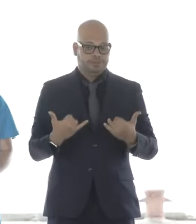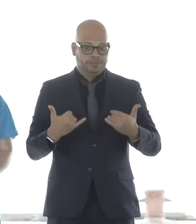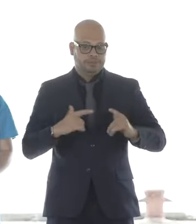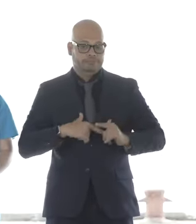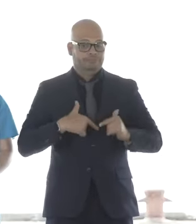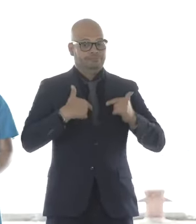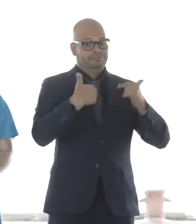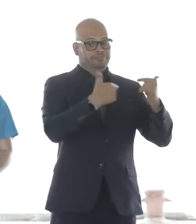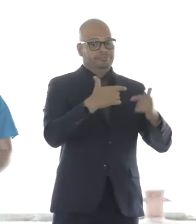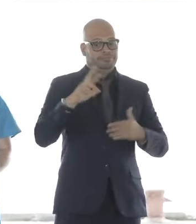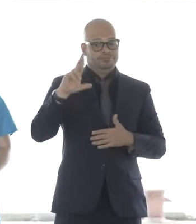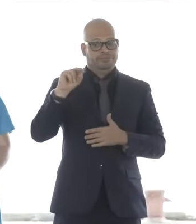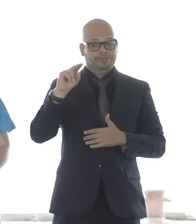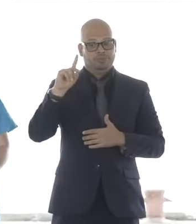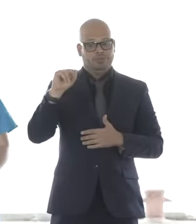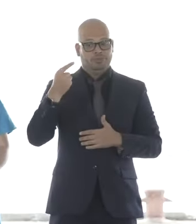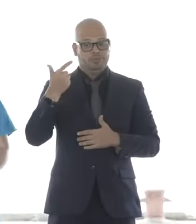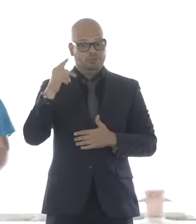Painters and Allied Trades.